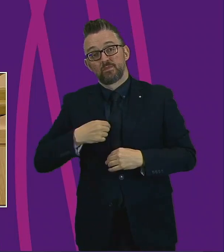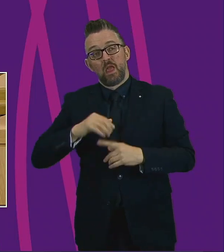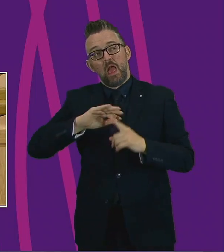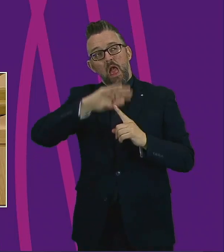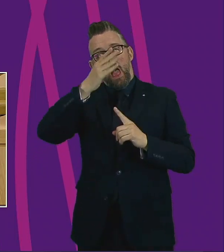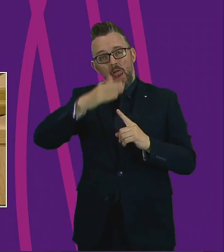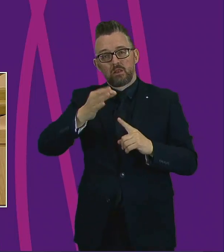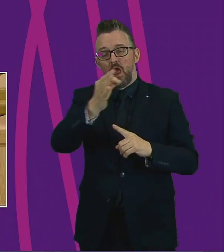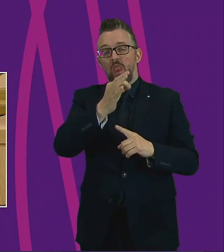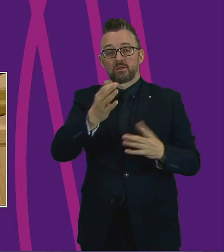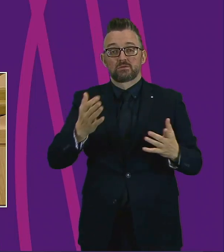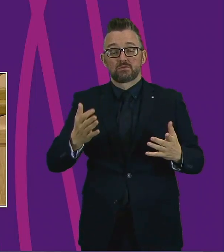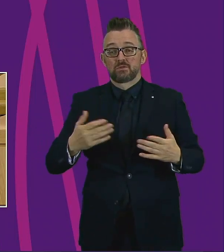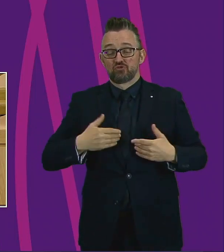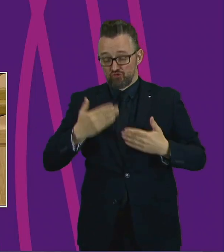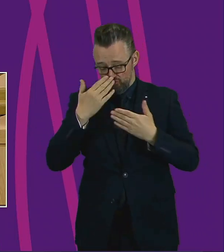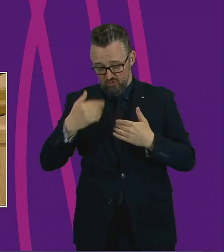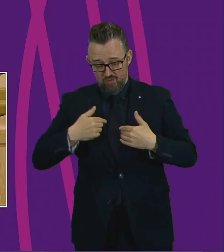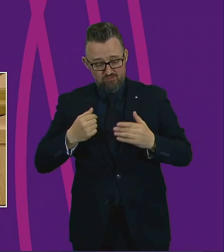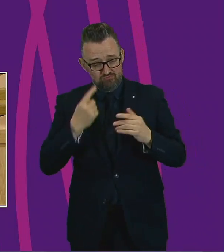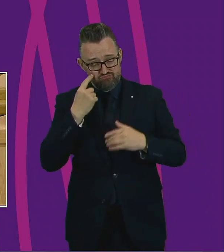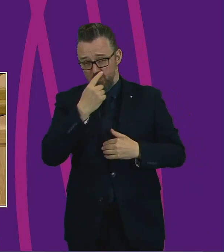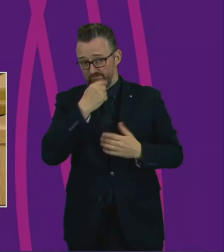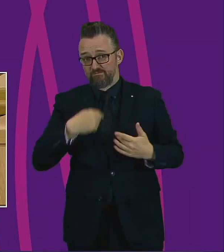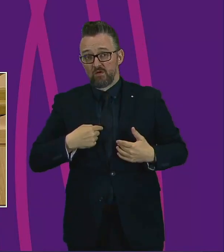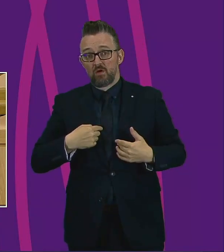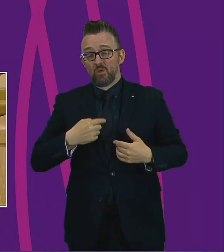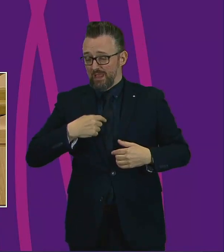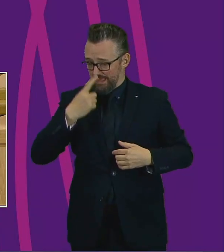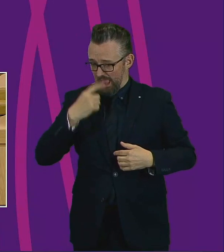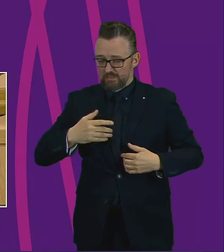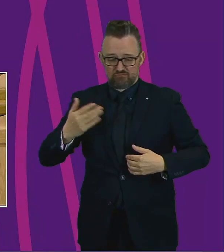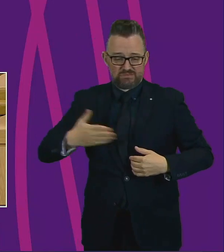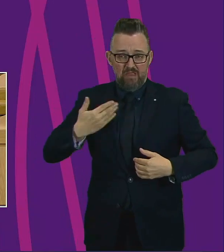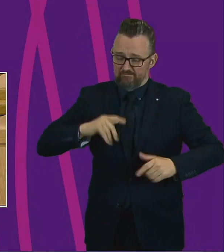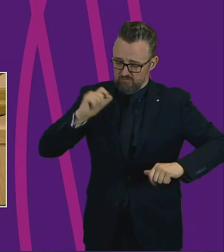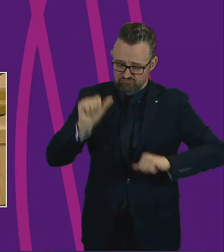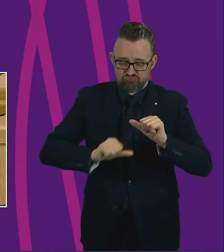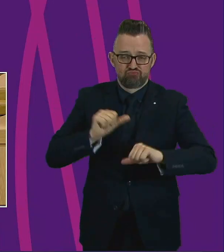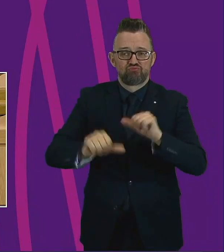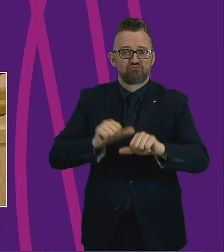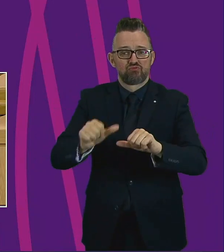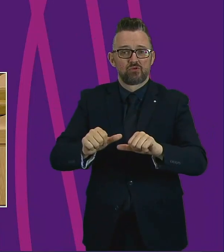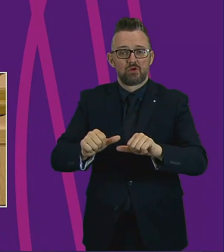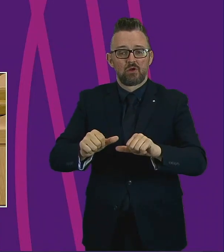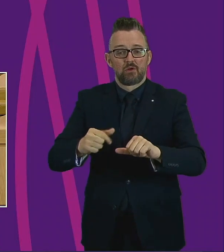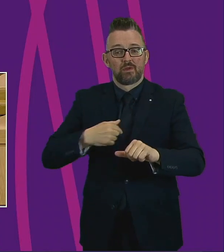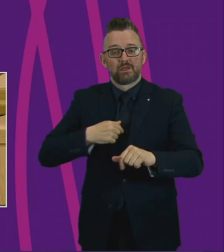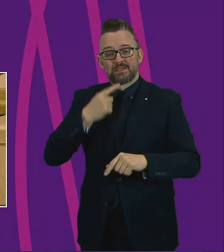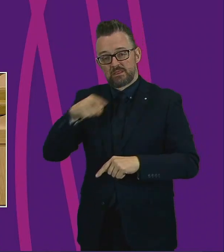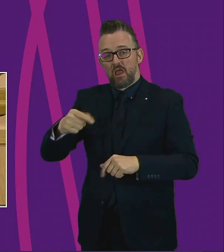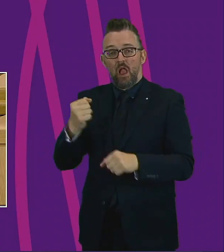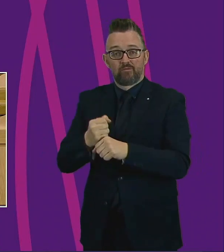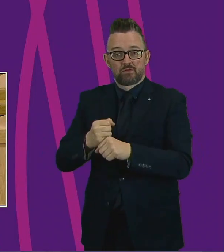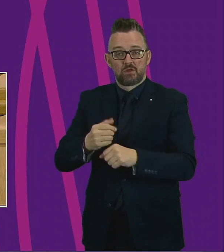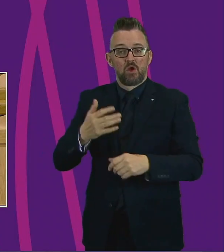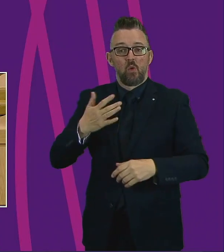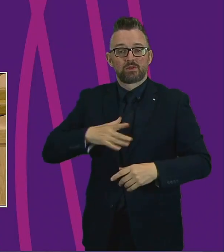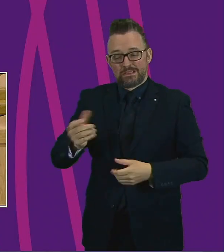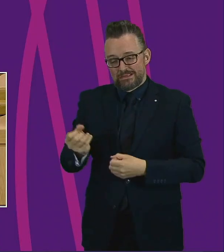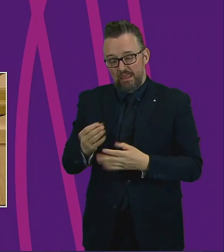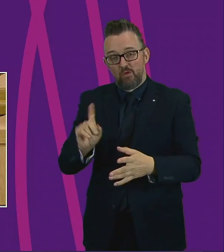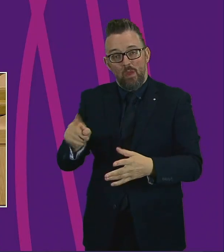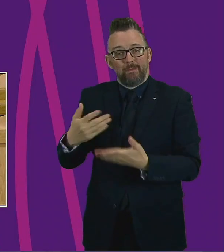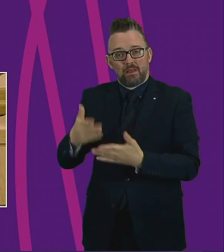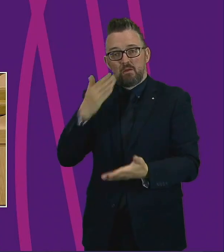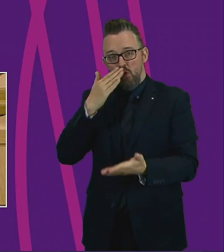Islanders have shown we have the spirit and determination to survive. And all I implore this Government to do is to deliver what